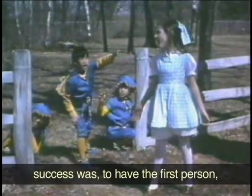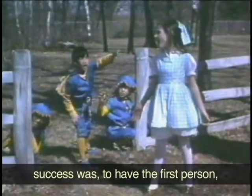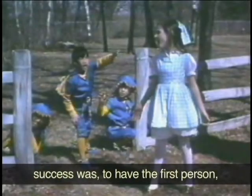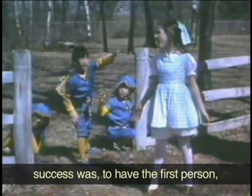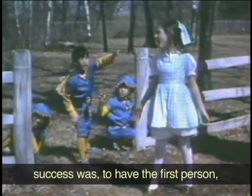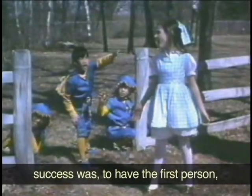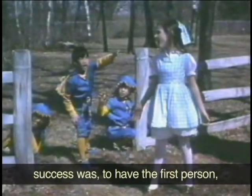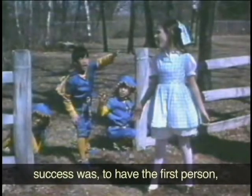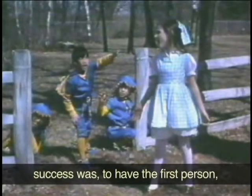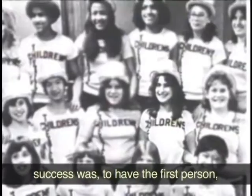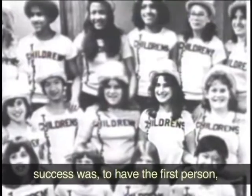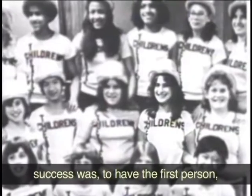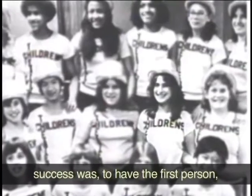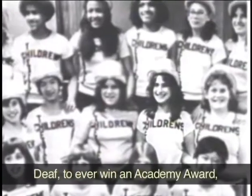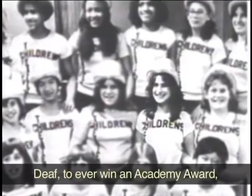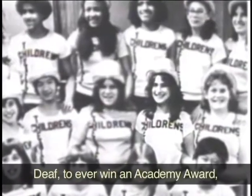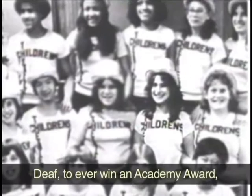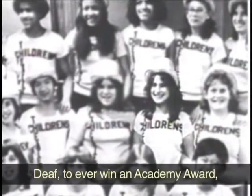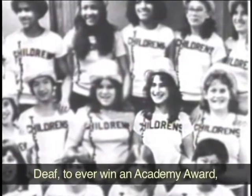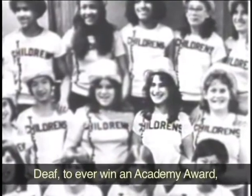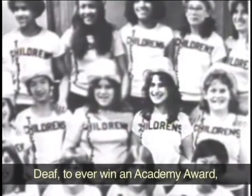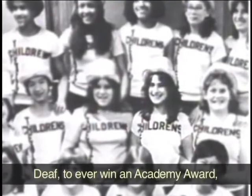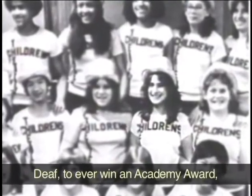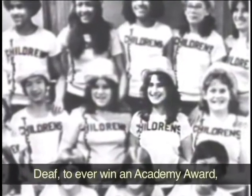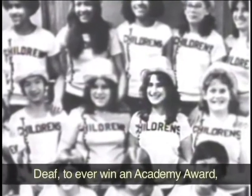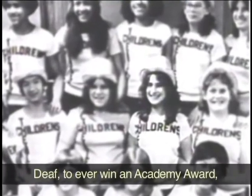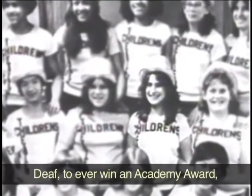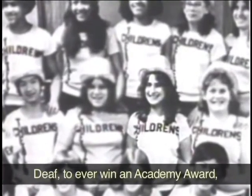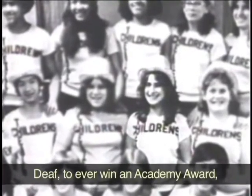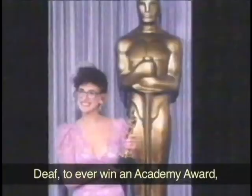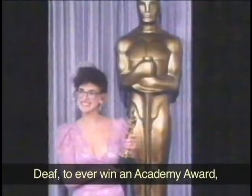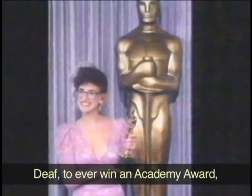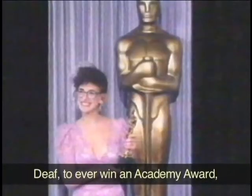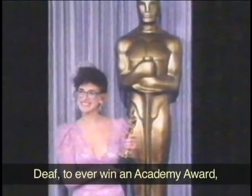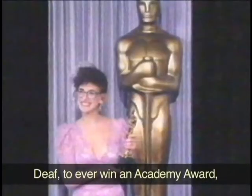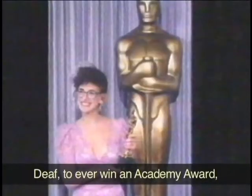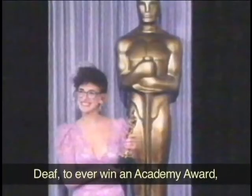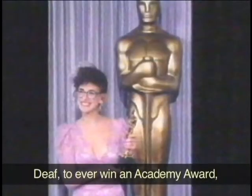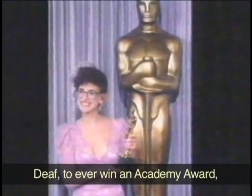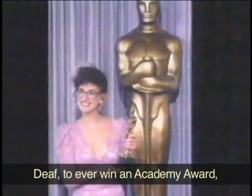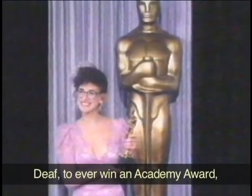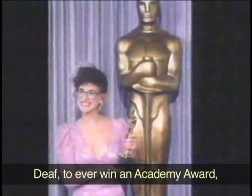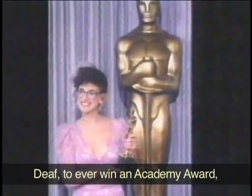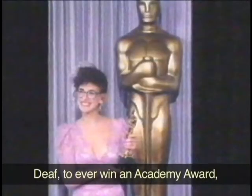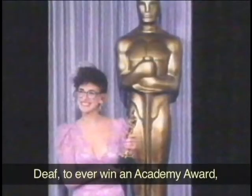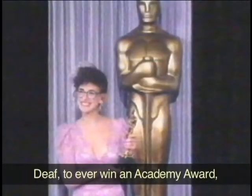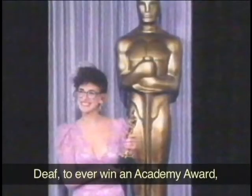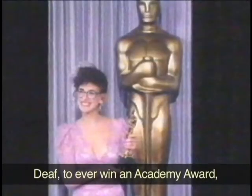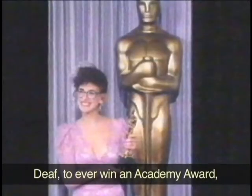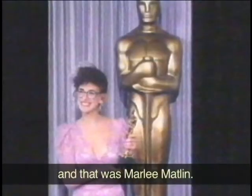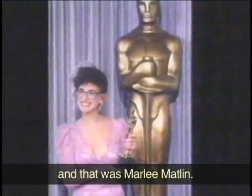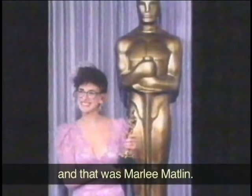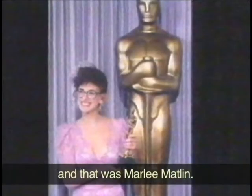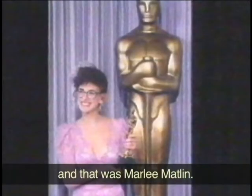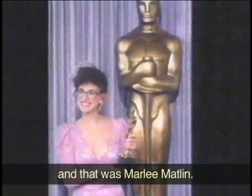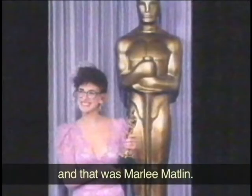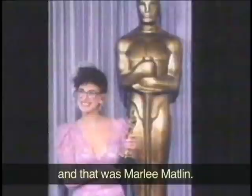to have the first person deaf to ever win an Academy Award and that was